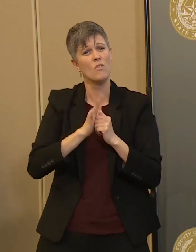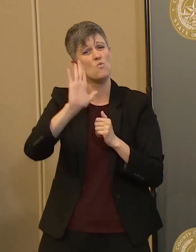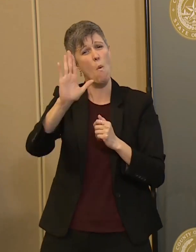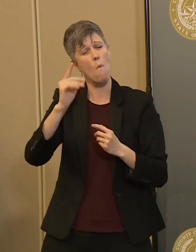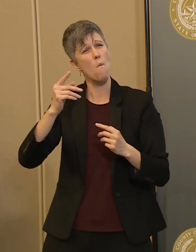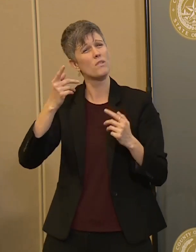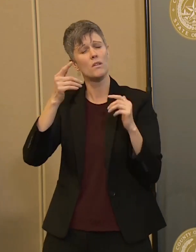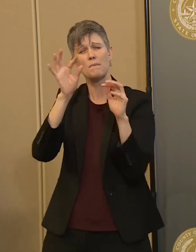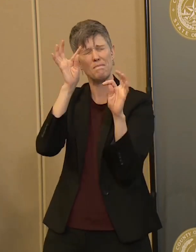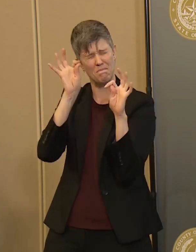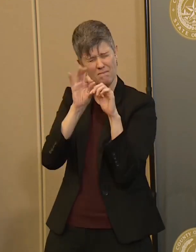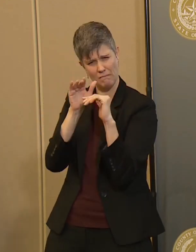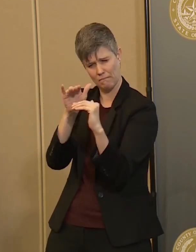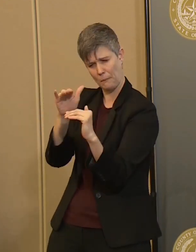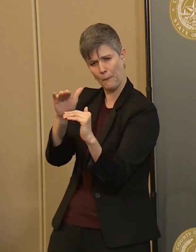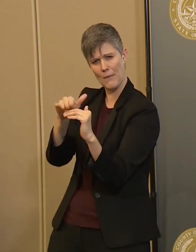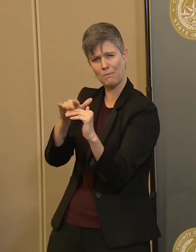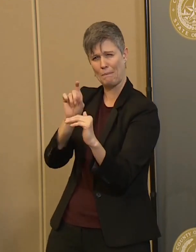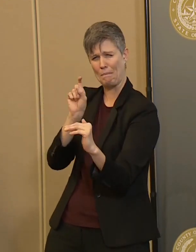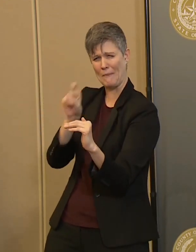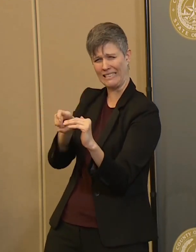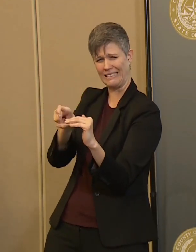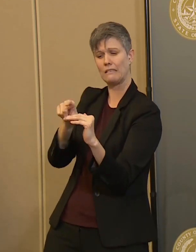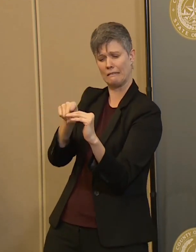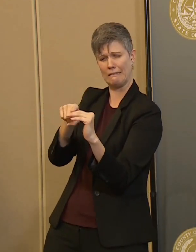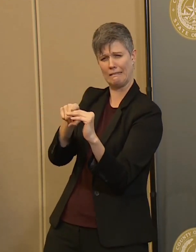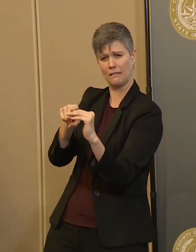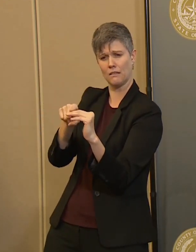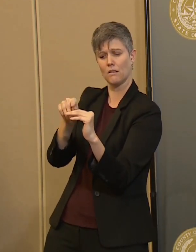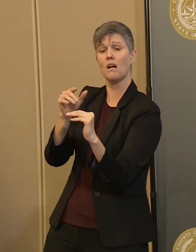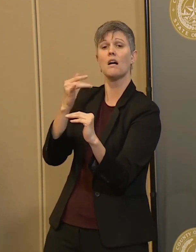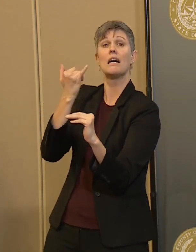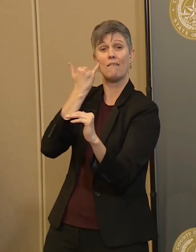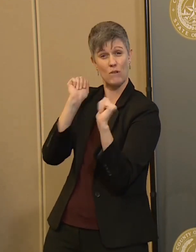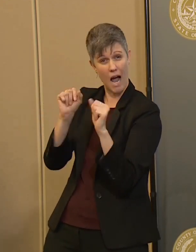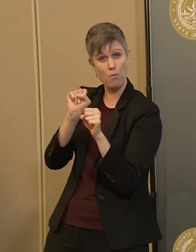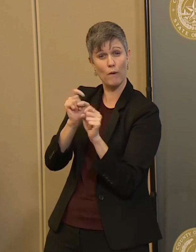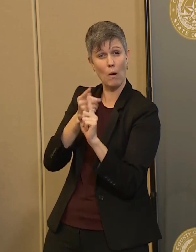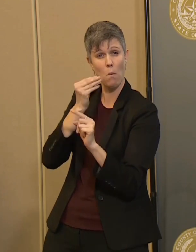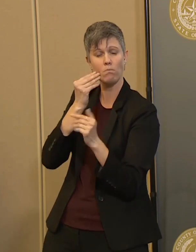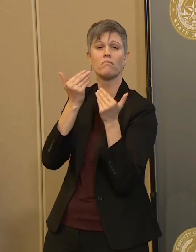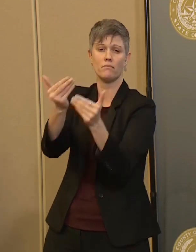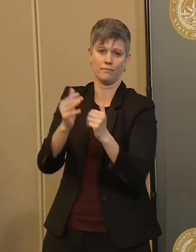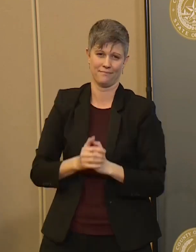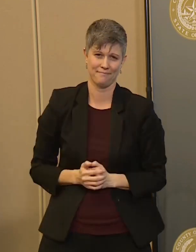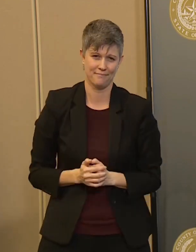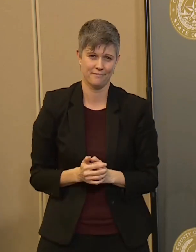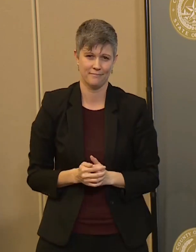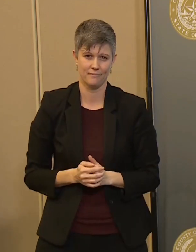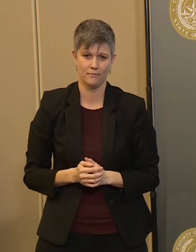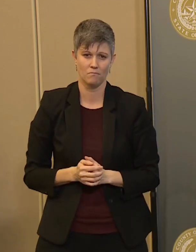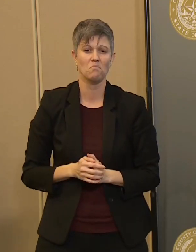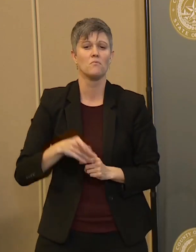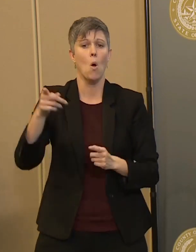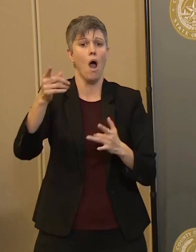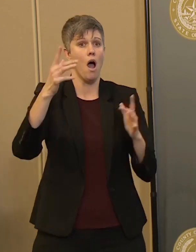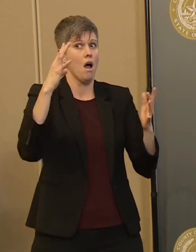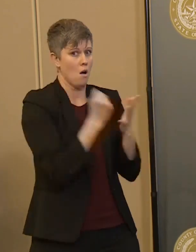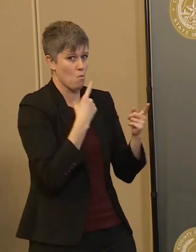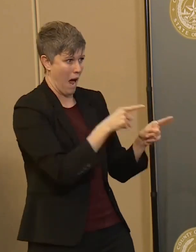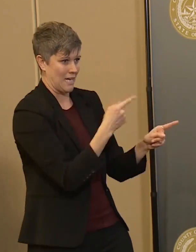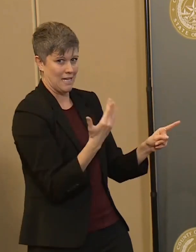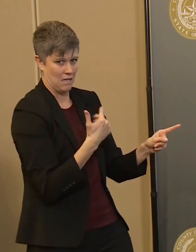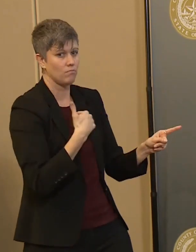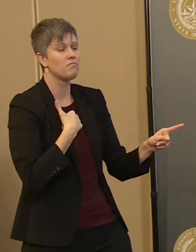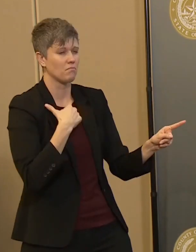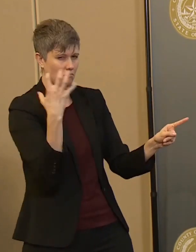of operation, which would include working from home to the greatest extent possible. Judge, I'll have you to, um, ask